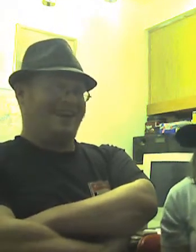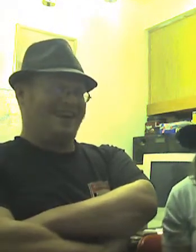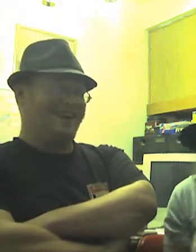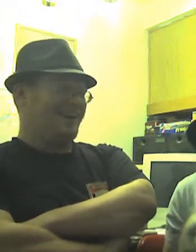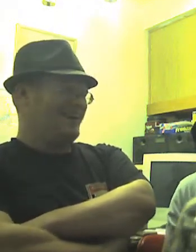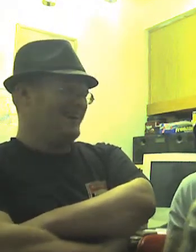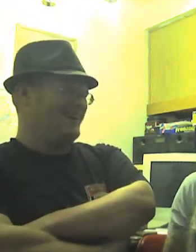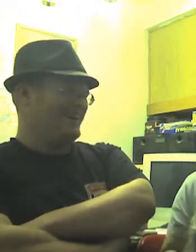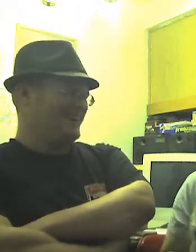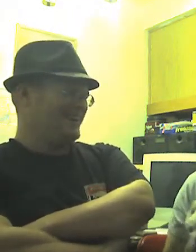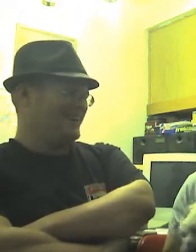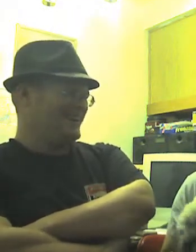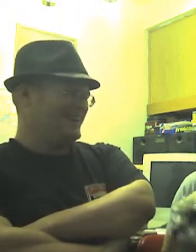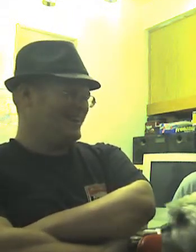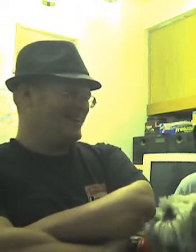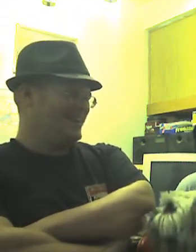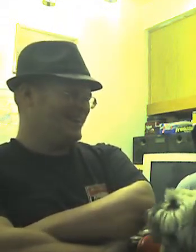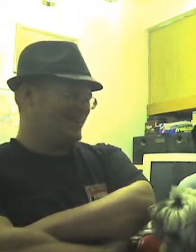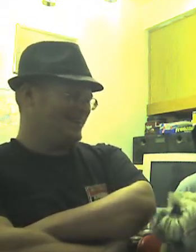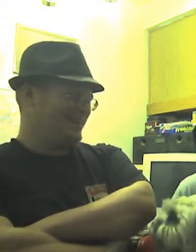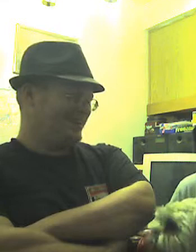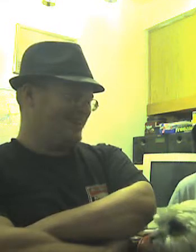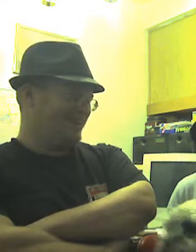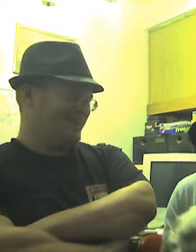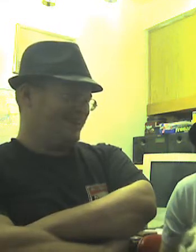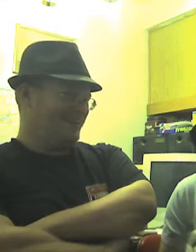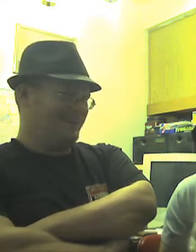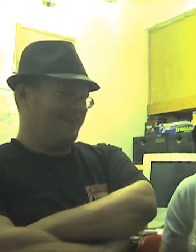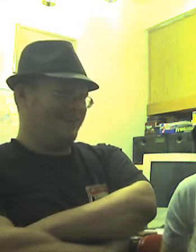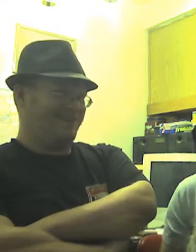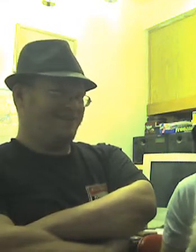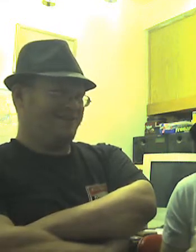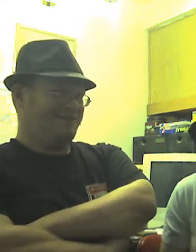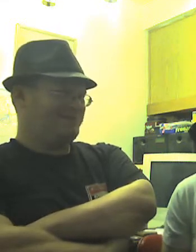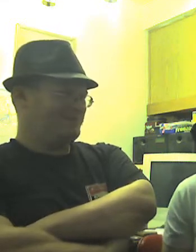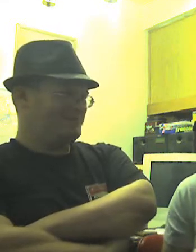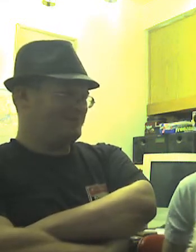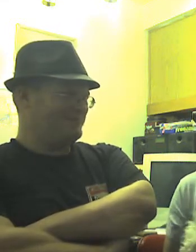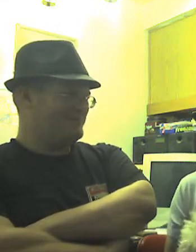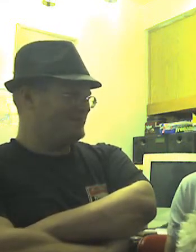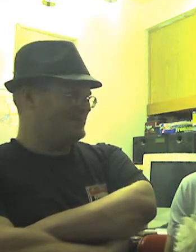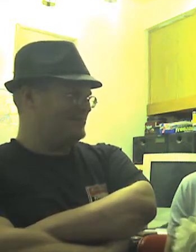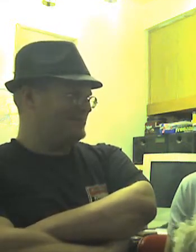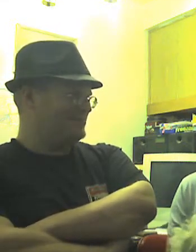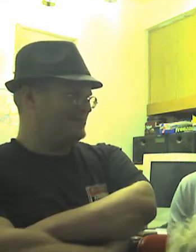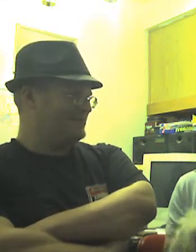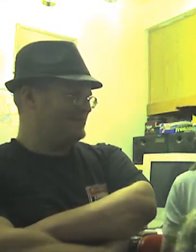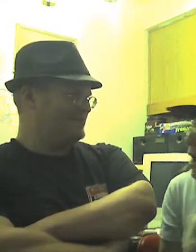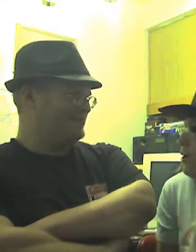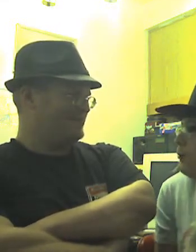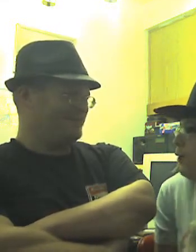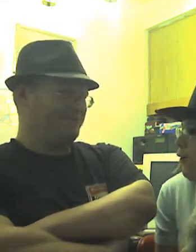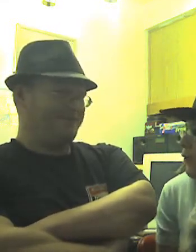I even said, as a joke to Aaron, and he thought I was actually telling the truth about the joke about the Obama Bowl.